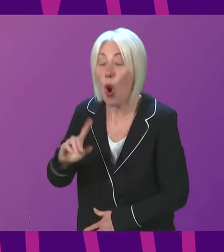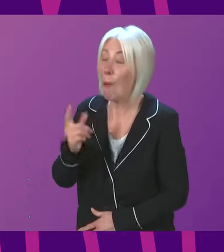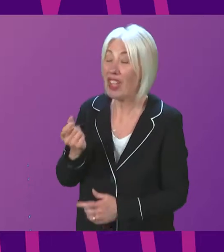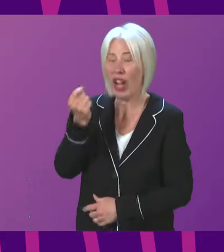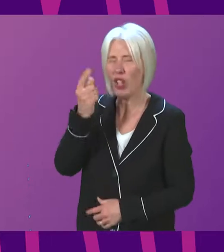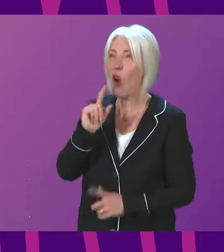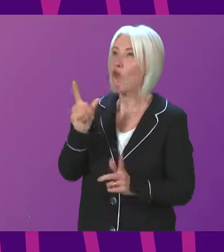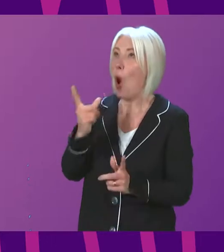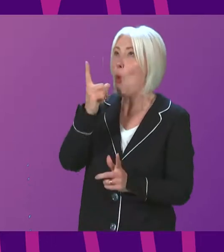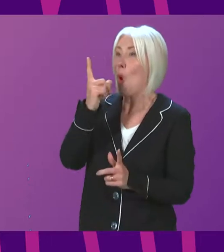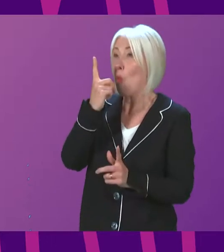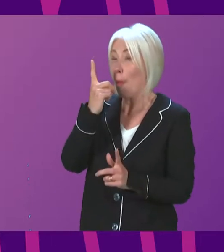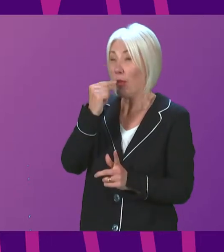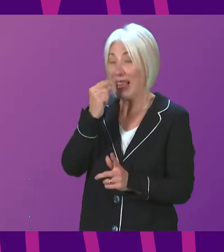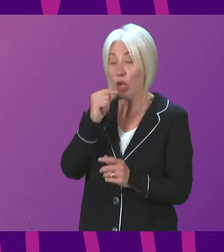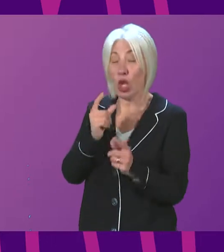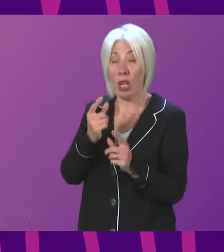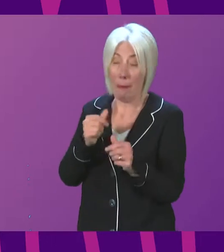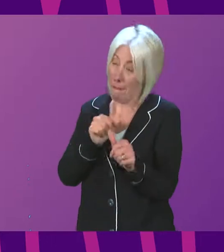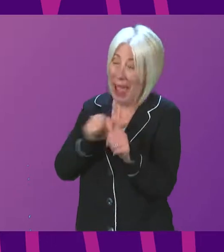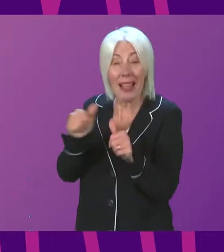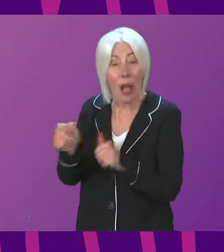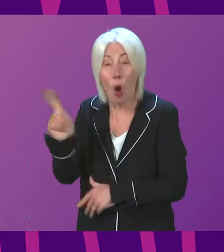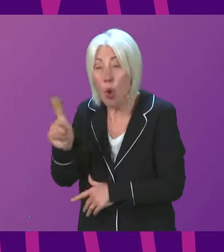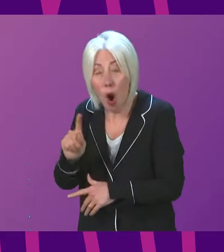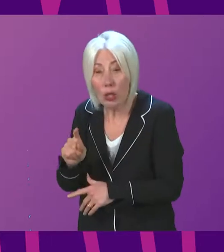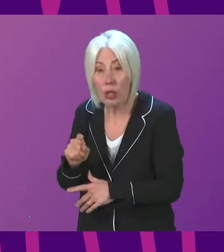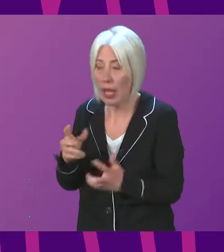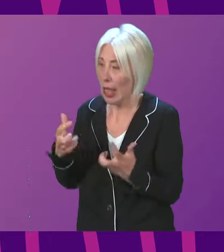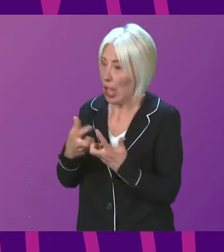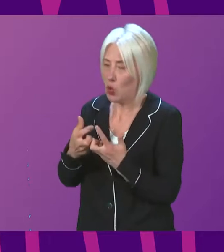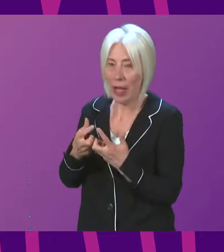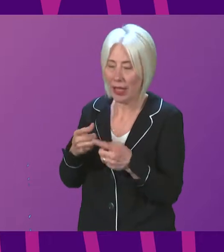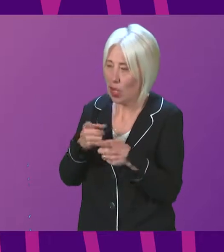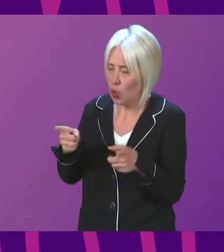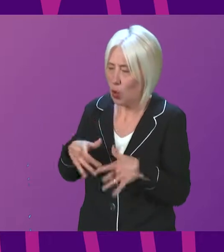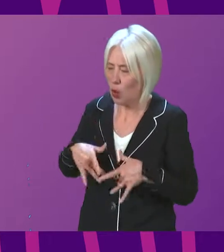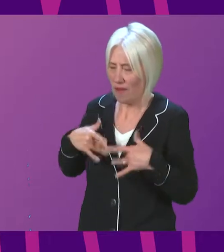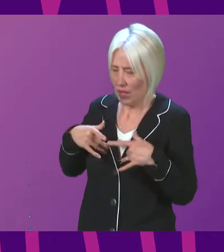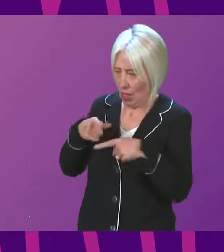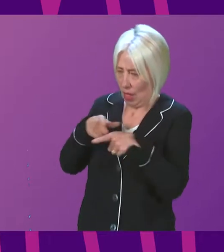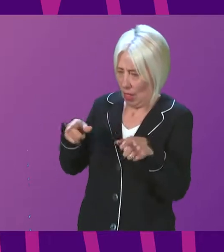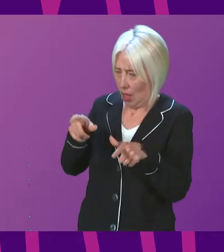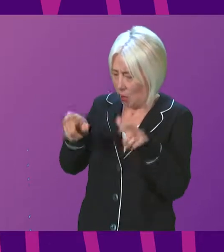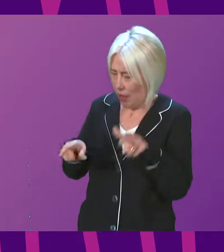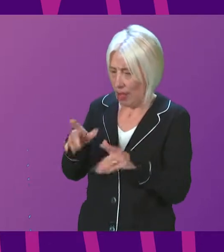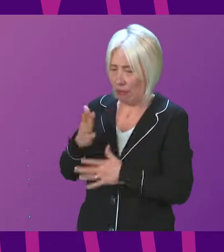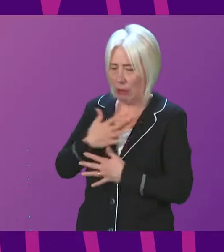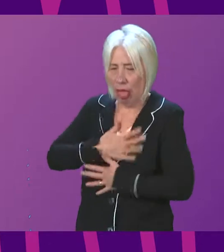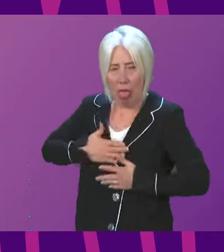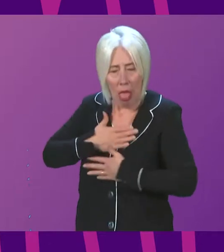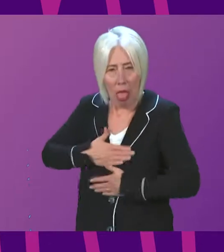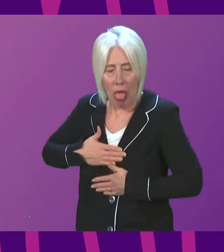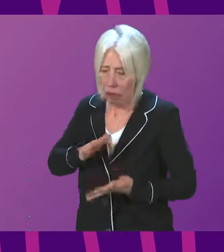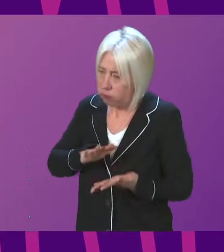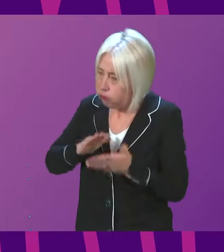have been done better, and to also help a process of healing for individuals who are experiencing grief and loss as a